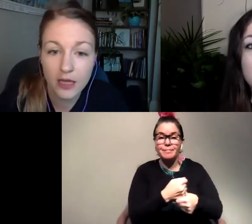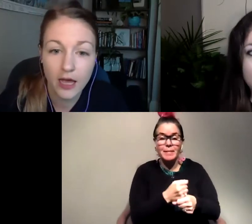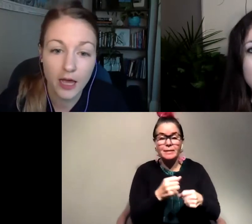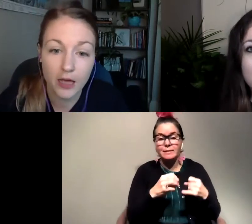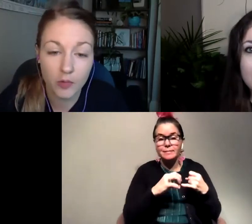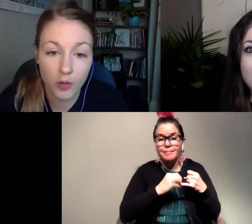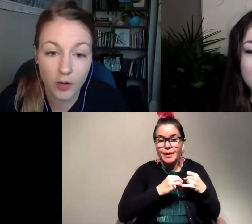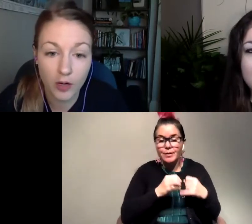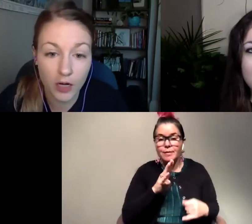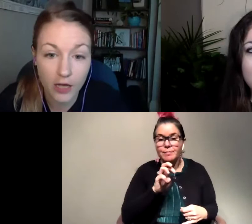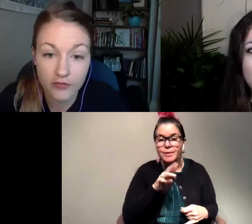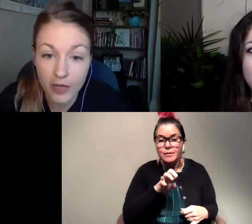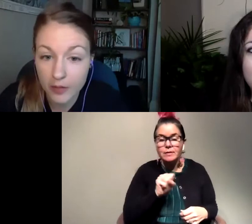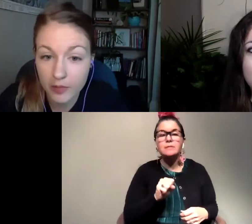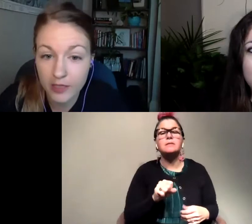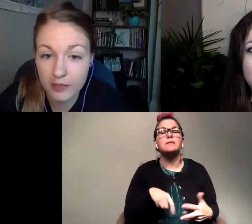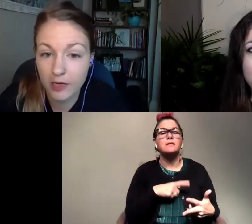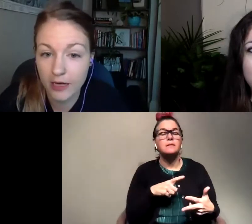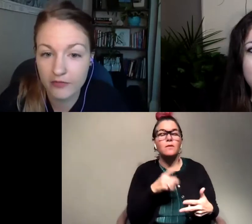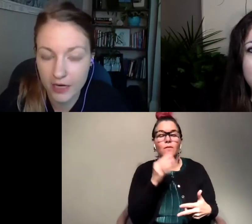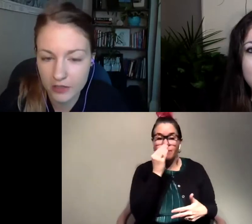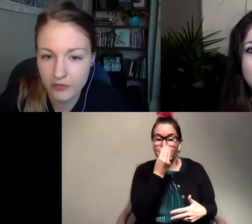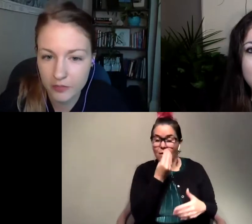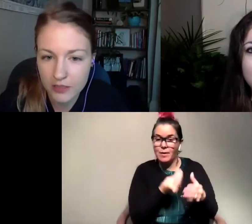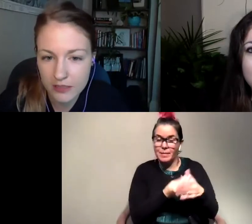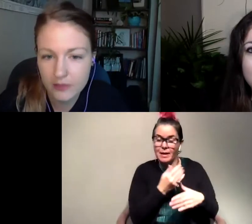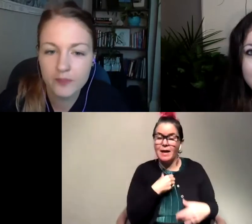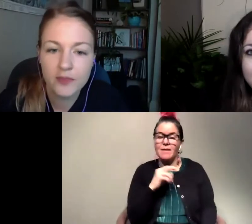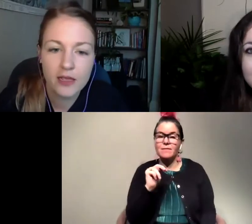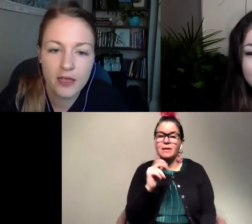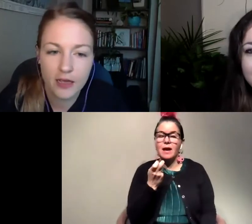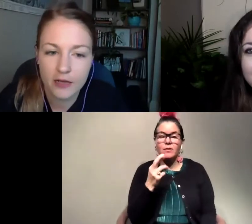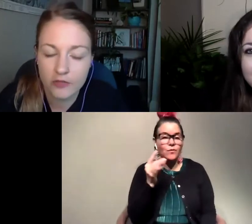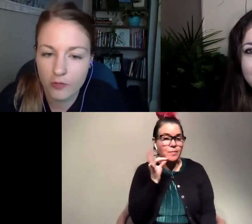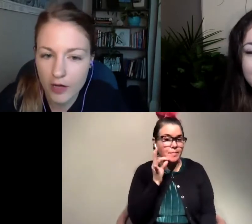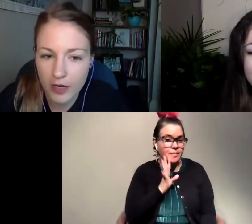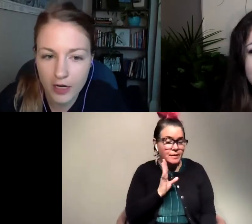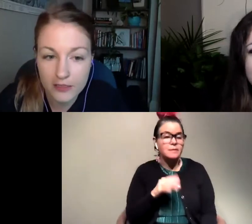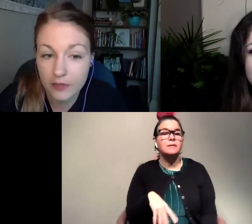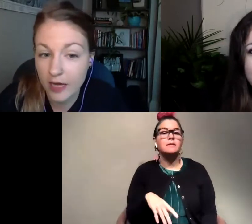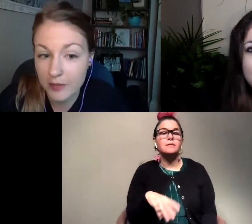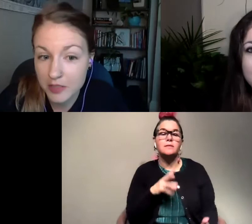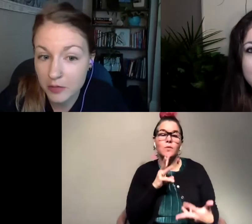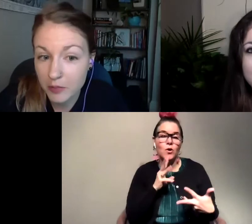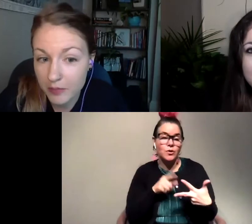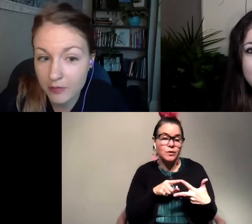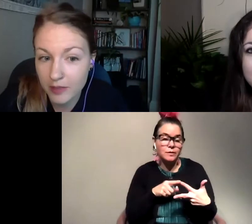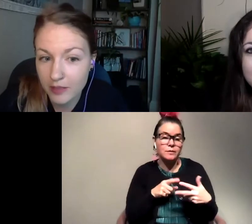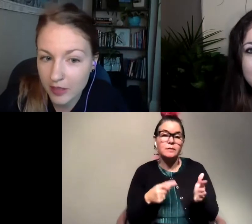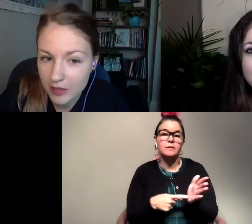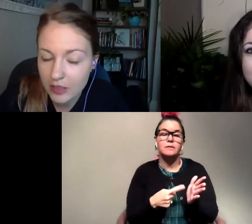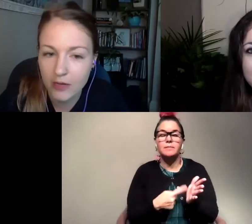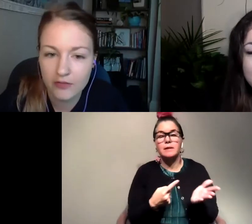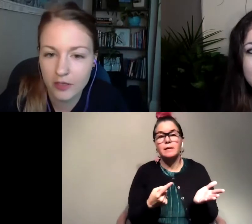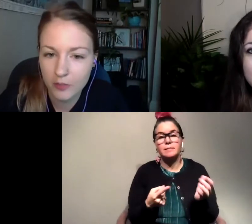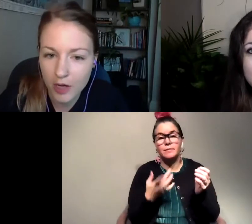or a flowering plant that will have nectar for bees and for water sometimes you know you might be really